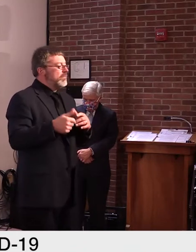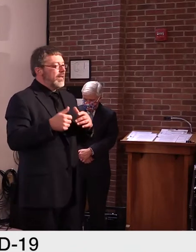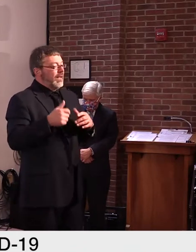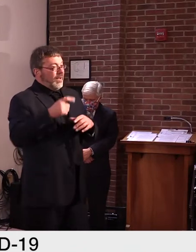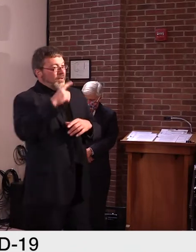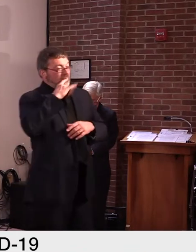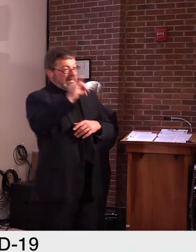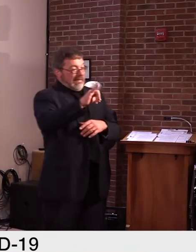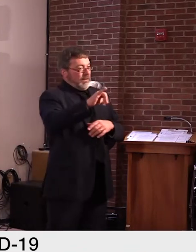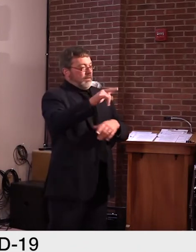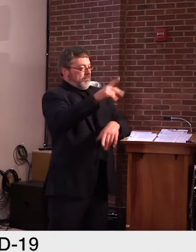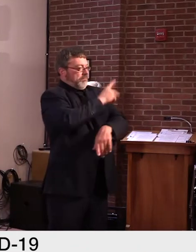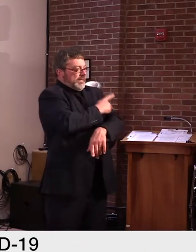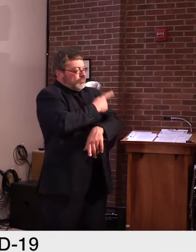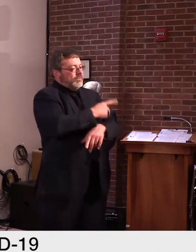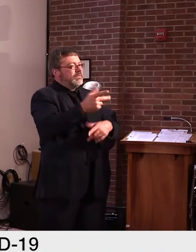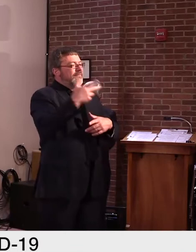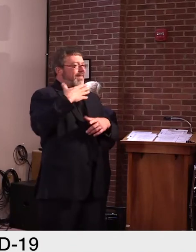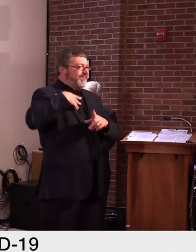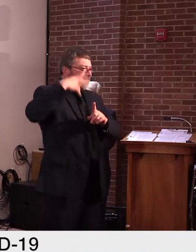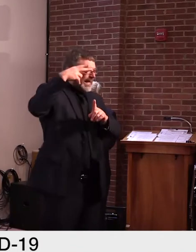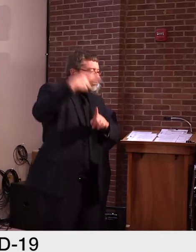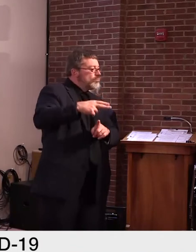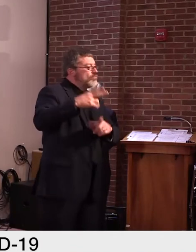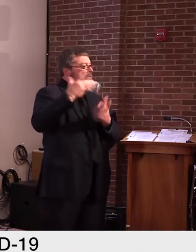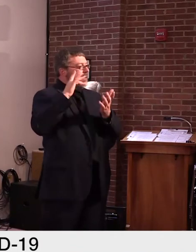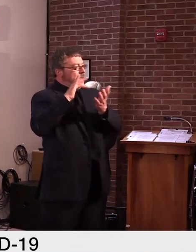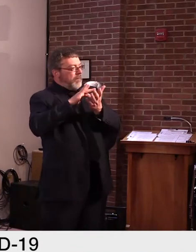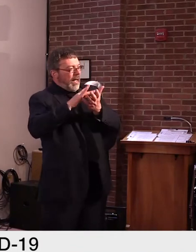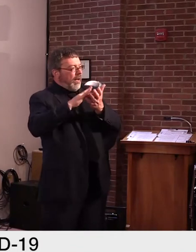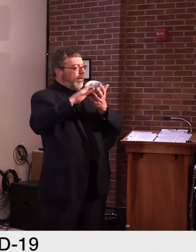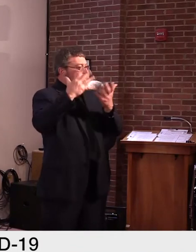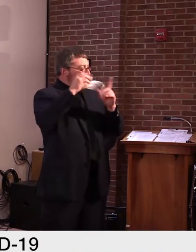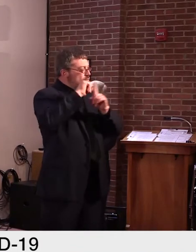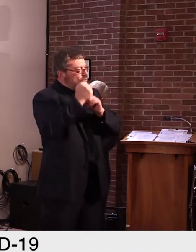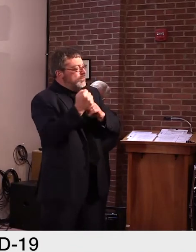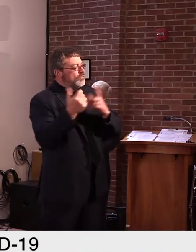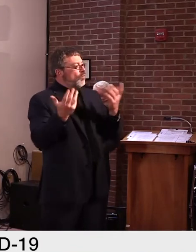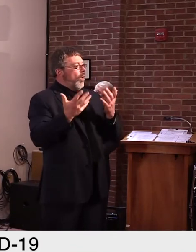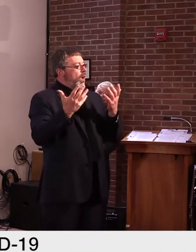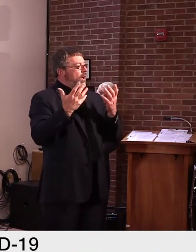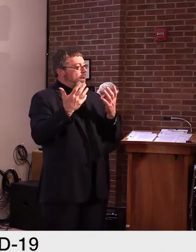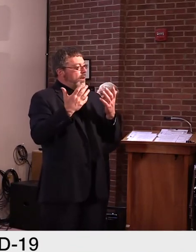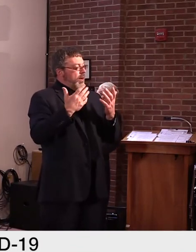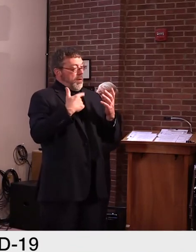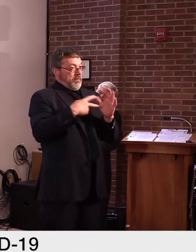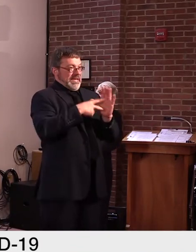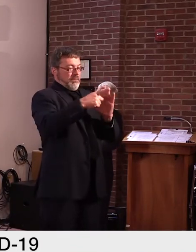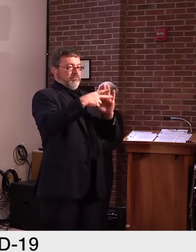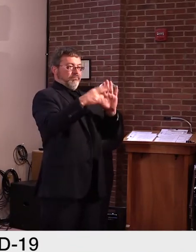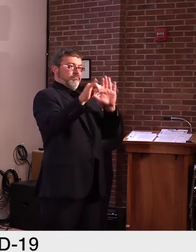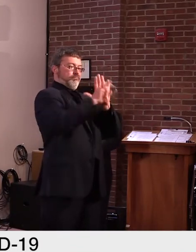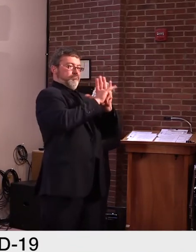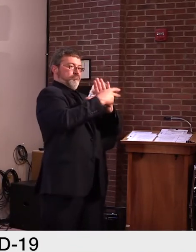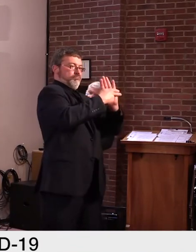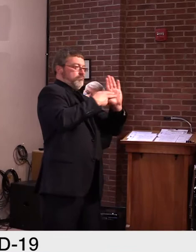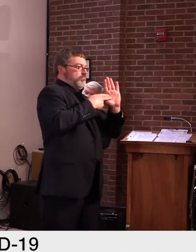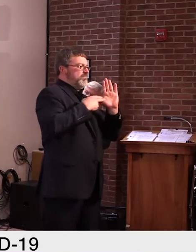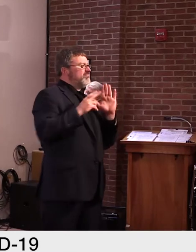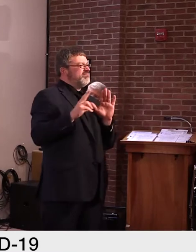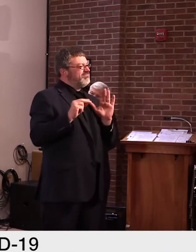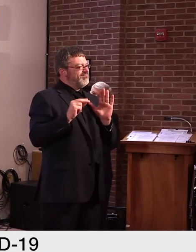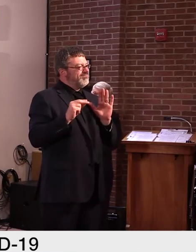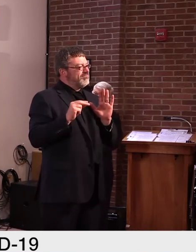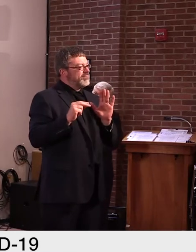it's ill intended or not ill intended, um, when people find out that a certain